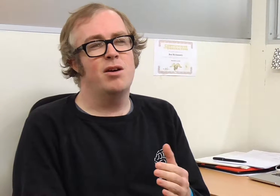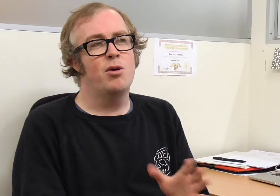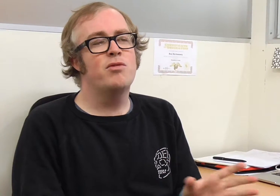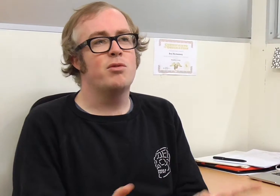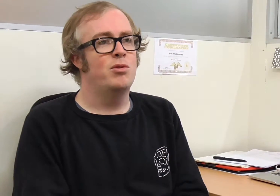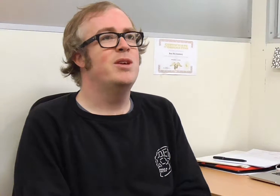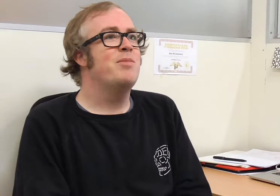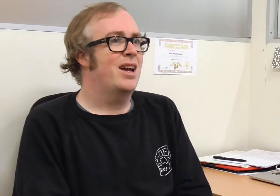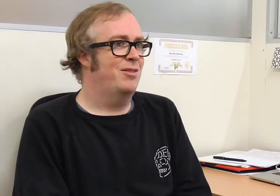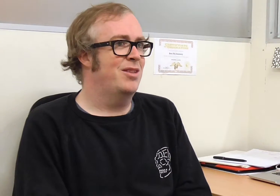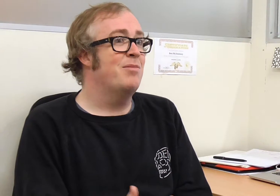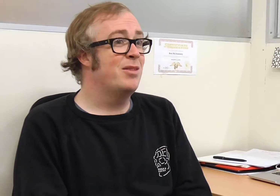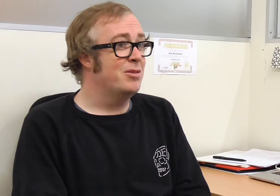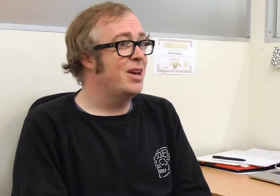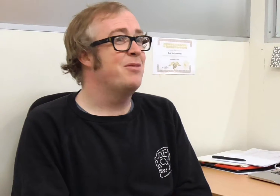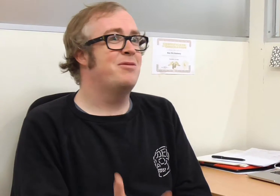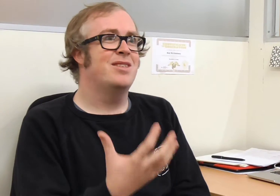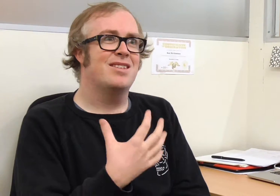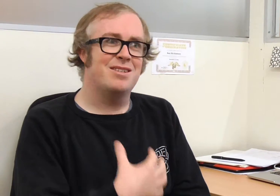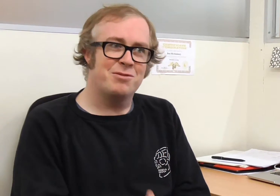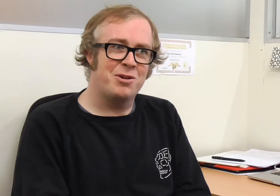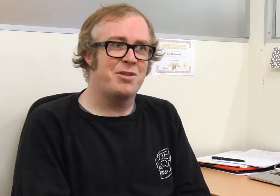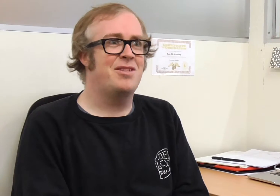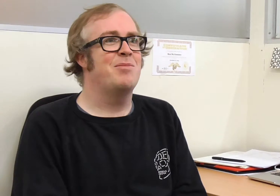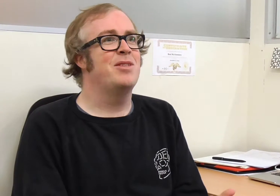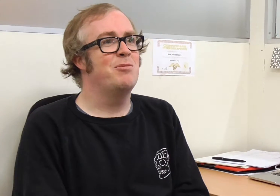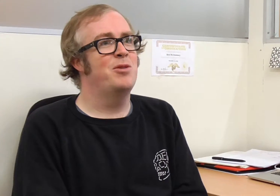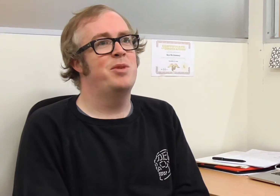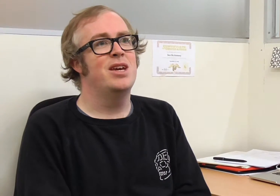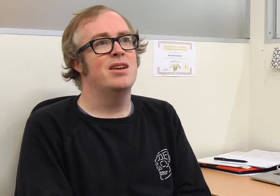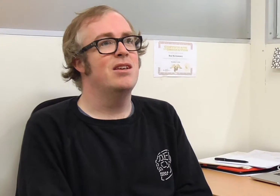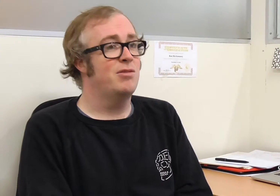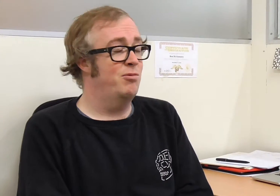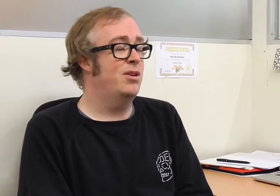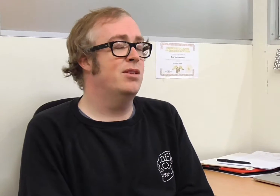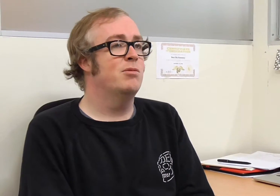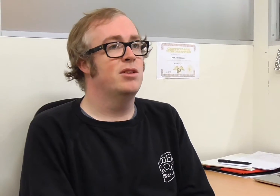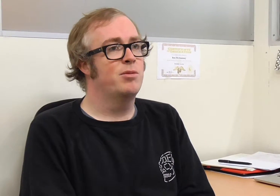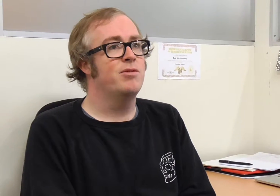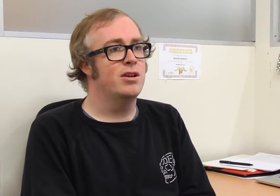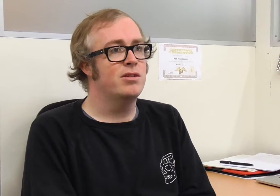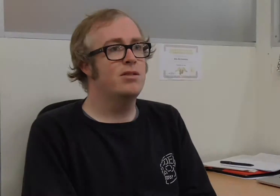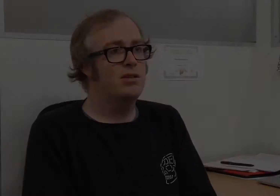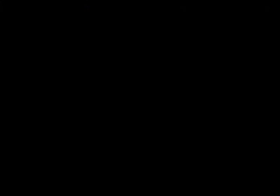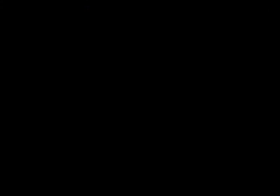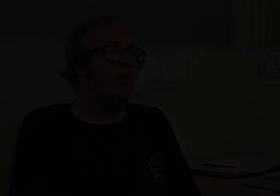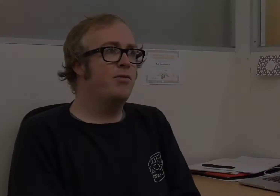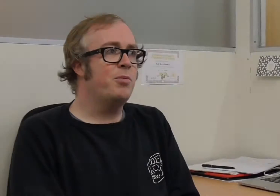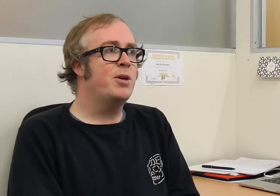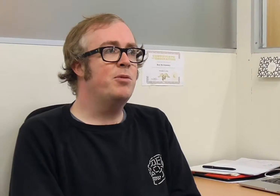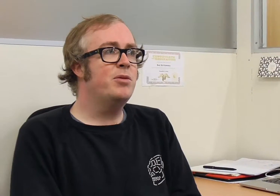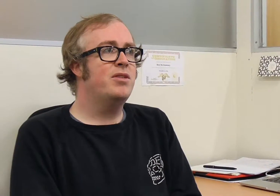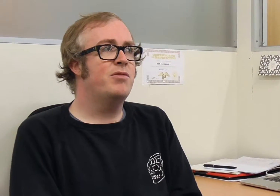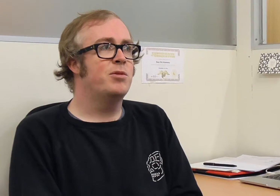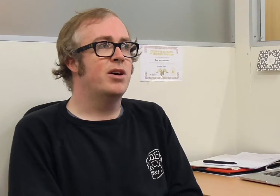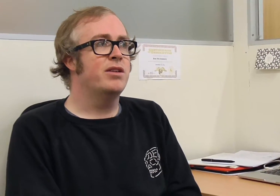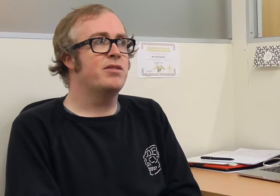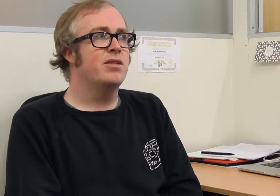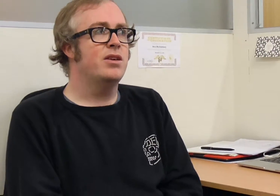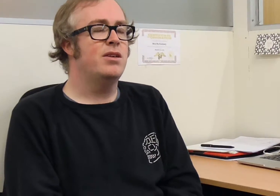overall impact on their mental health, their self-concept, their well-being is really really profound. For people with deaf-blindness, the